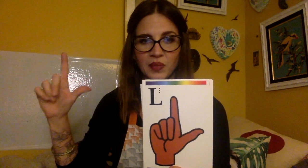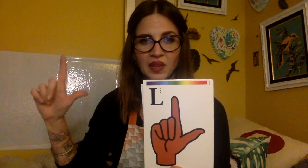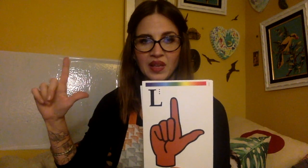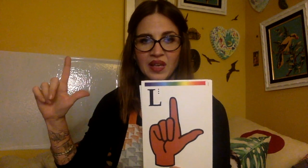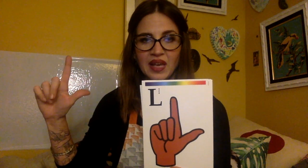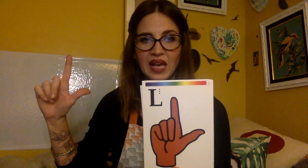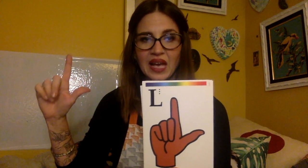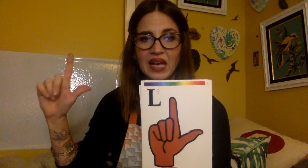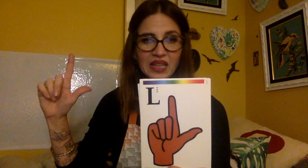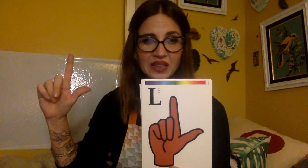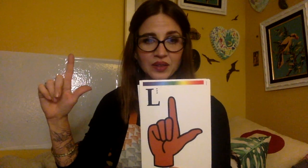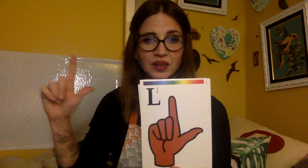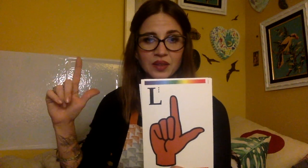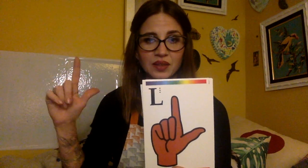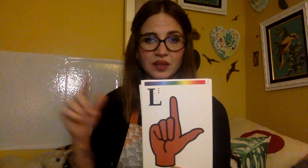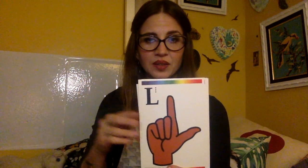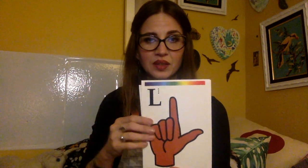L, L.